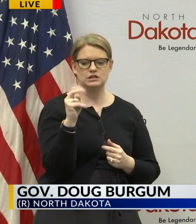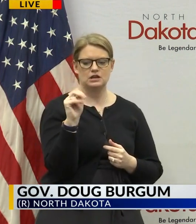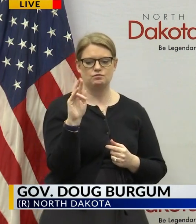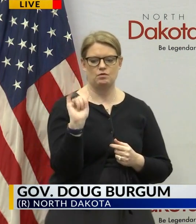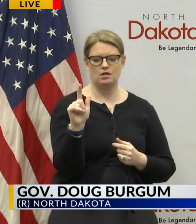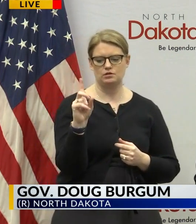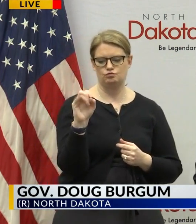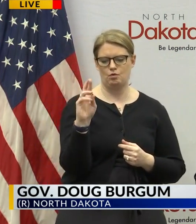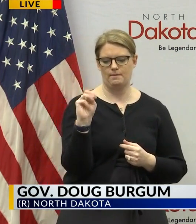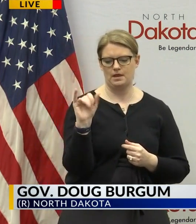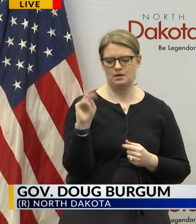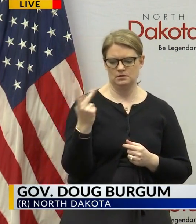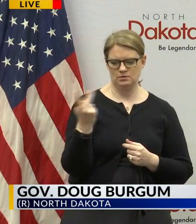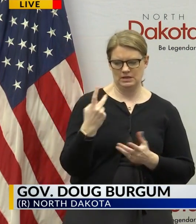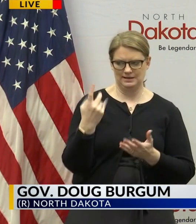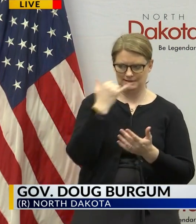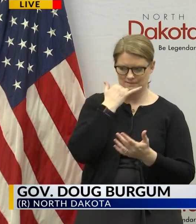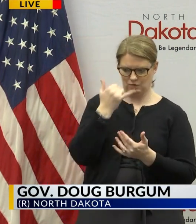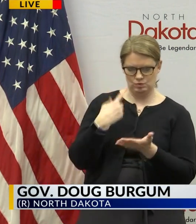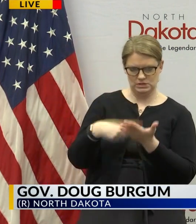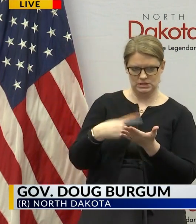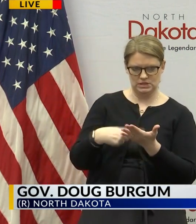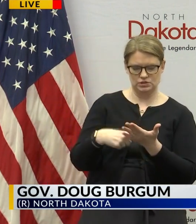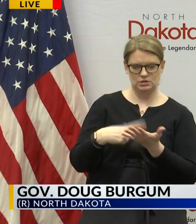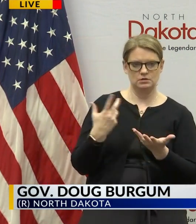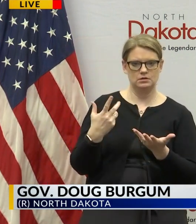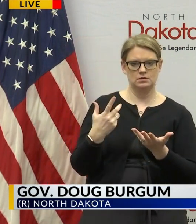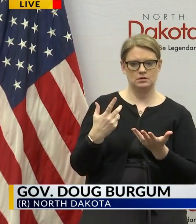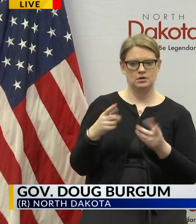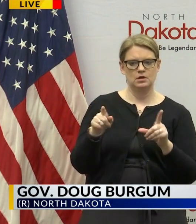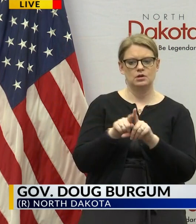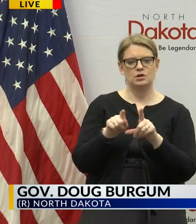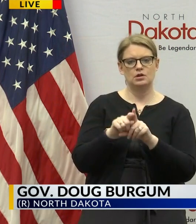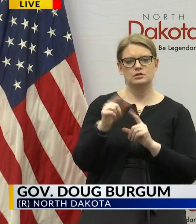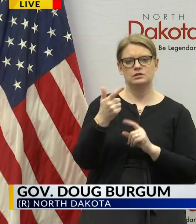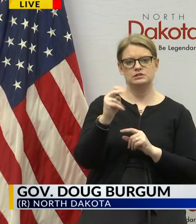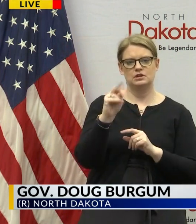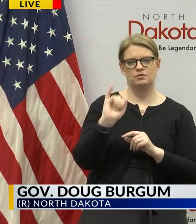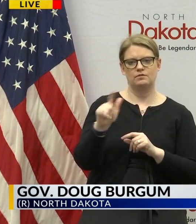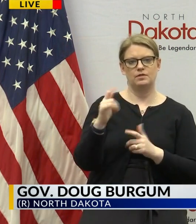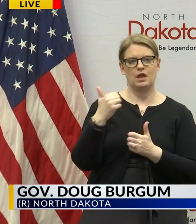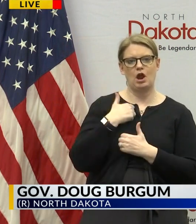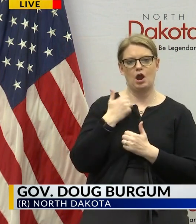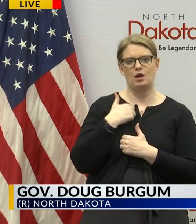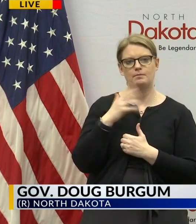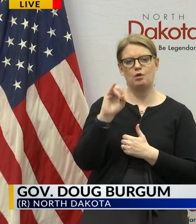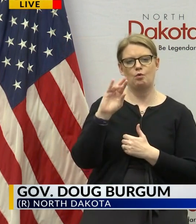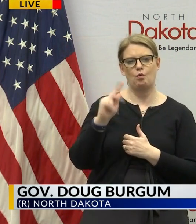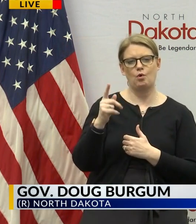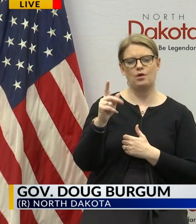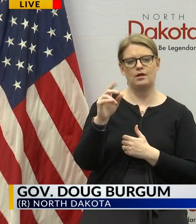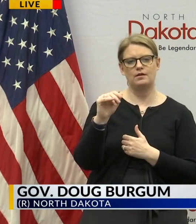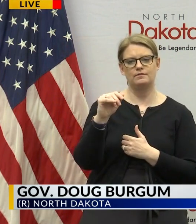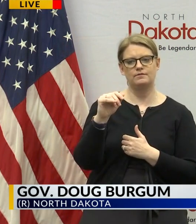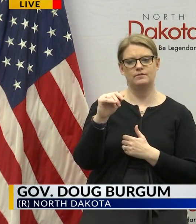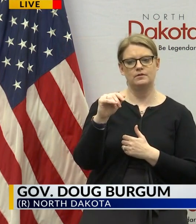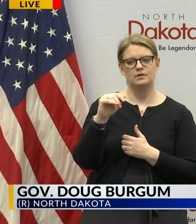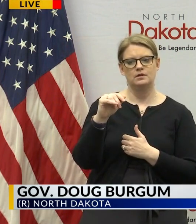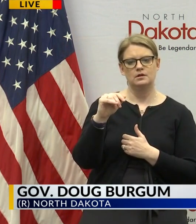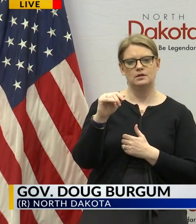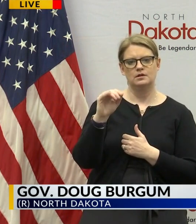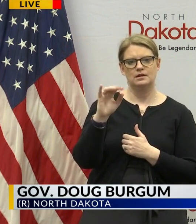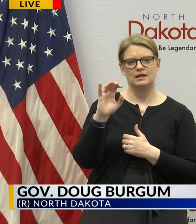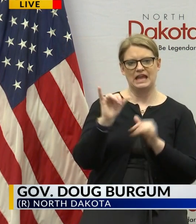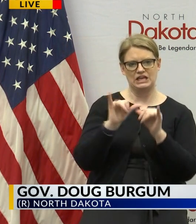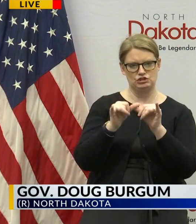earlier today with a general from the army corps of engineers through the fema declaration that was given yesterday the army corps